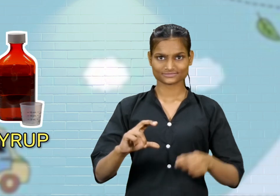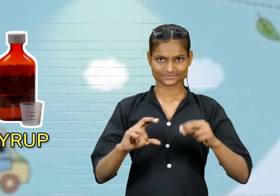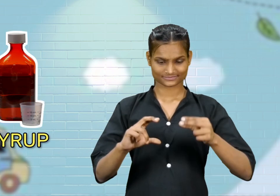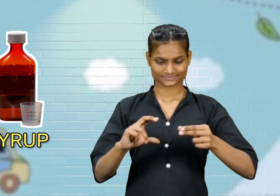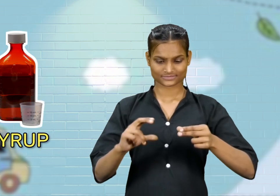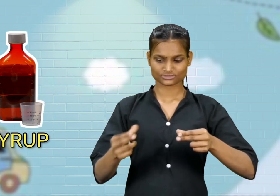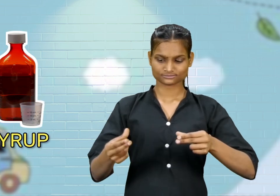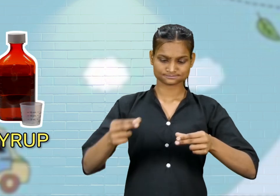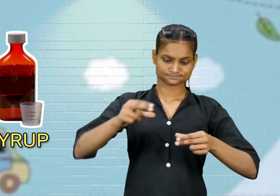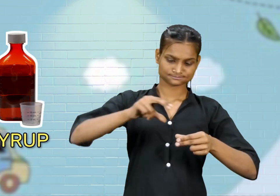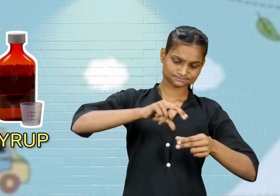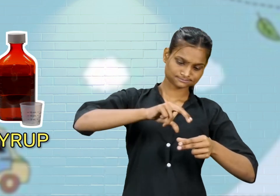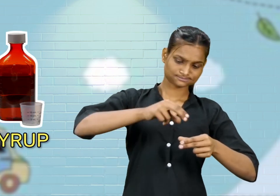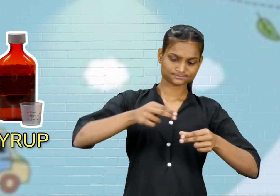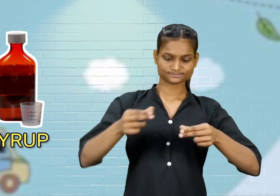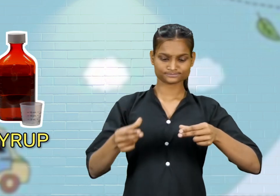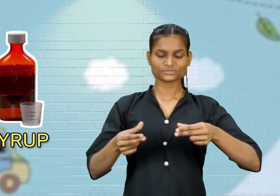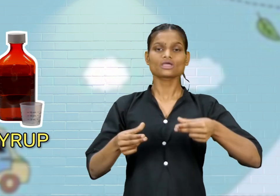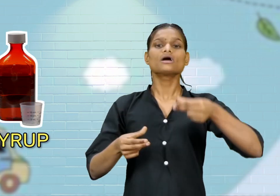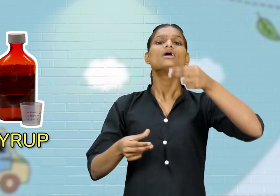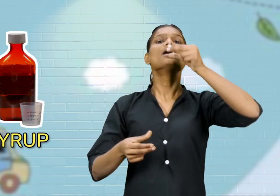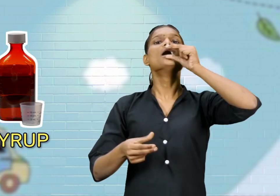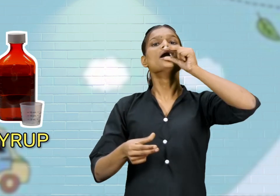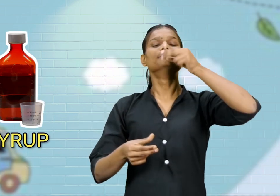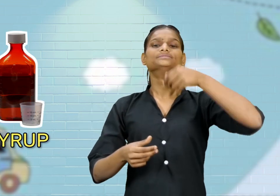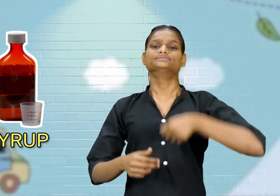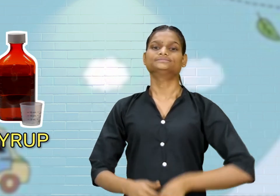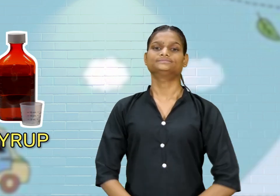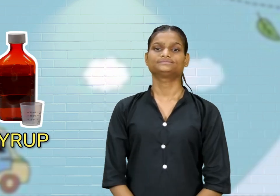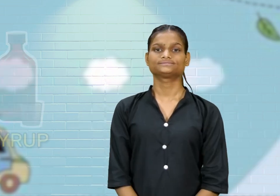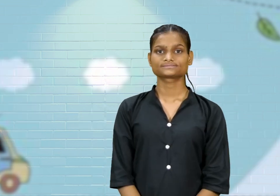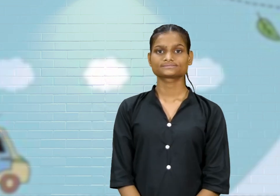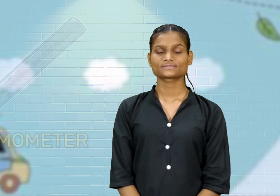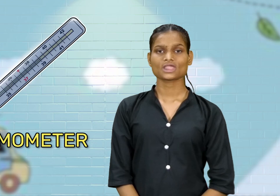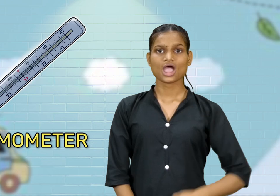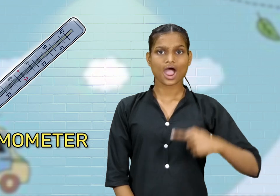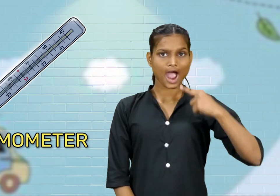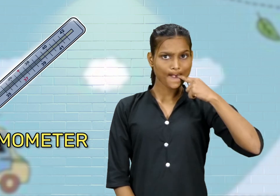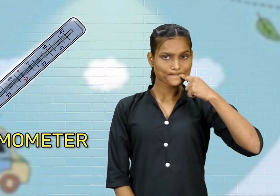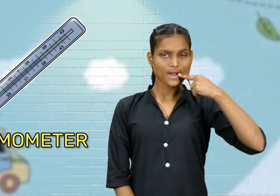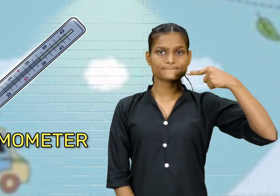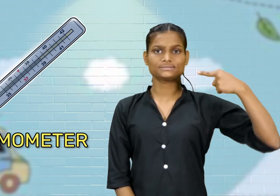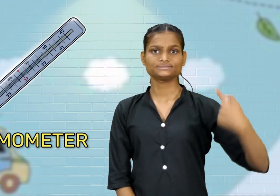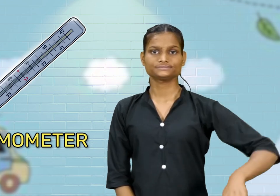medicine, syrup, thermometer,